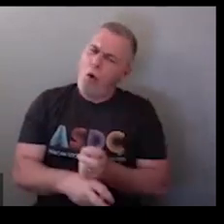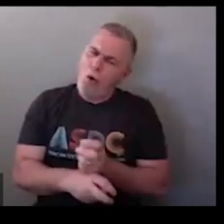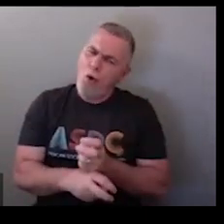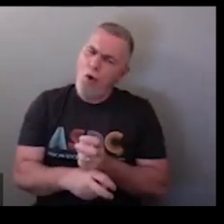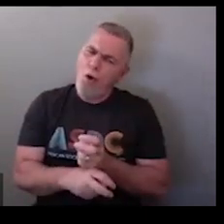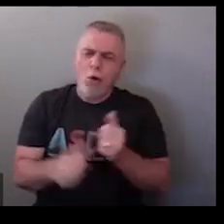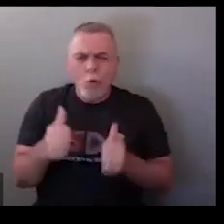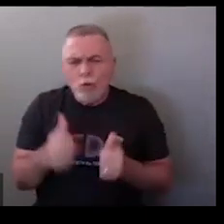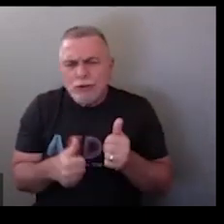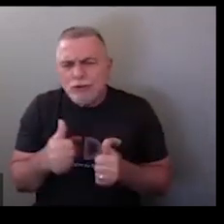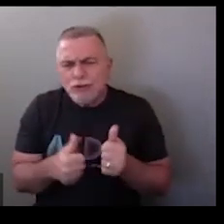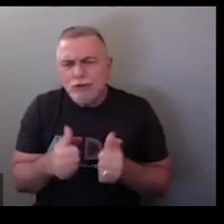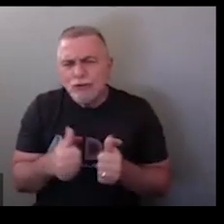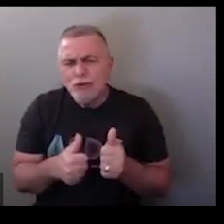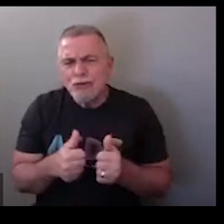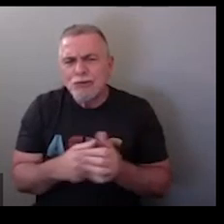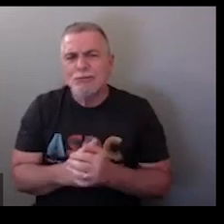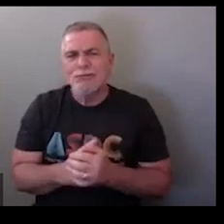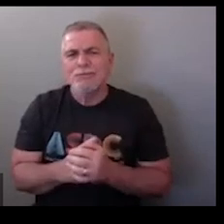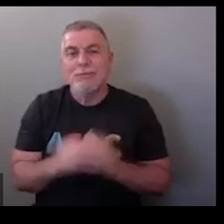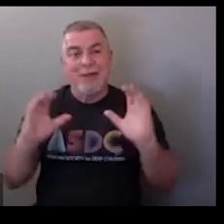is that class easy or hard